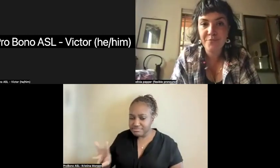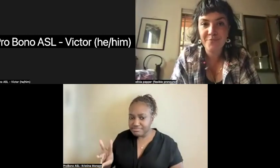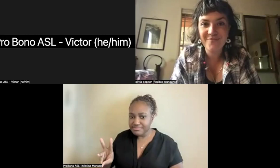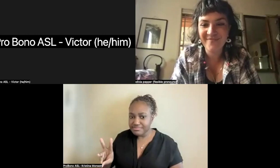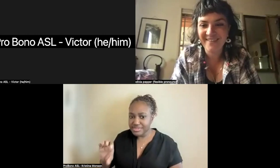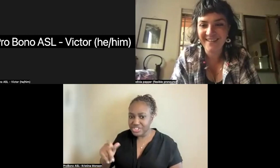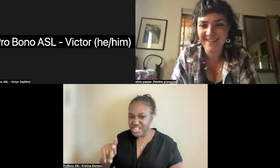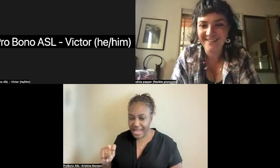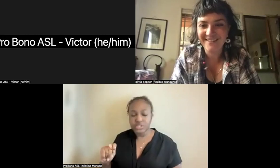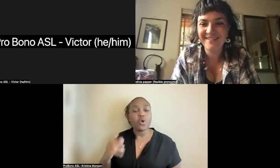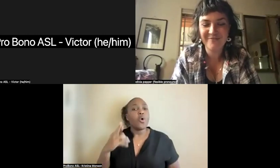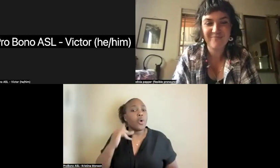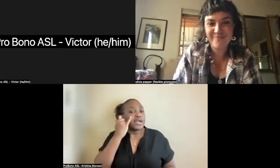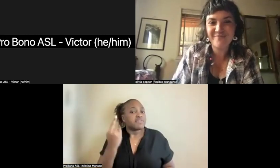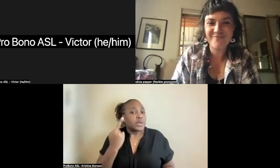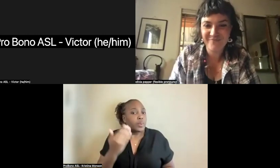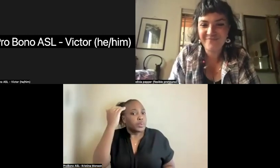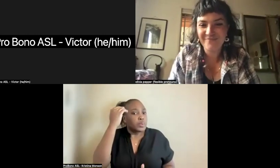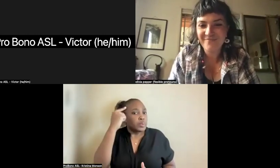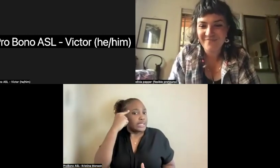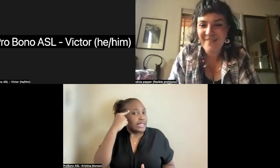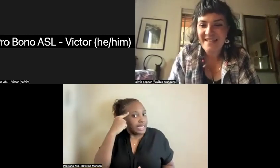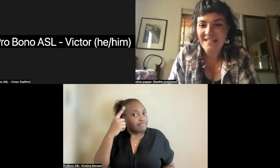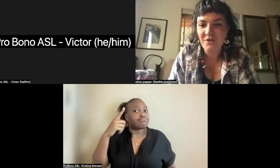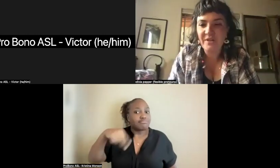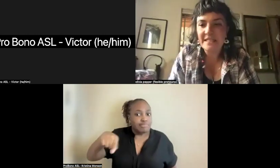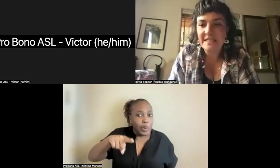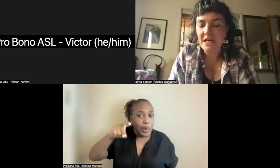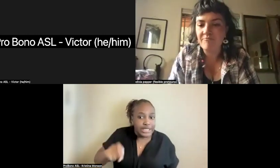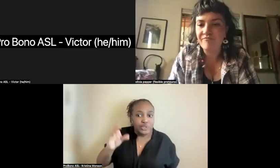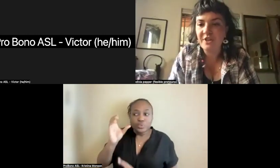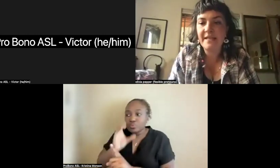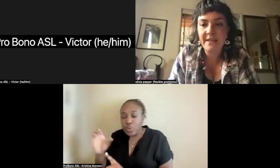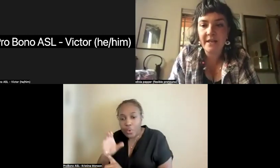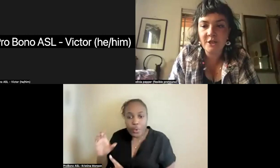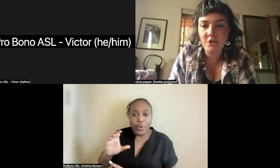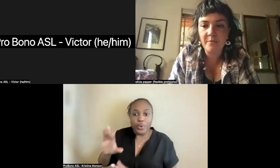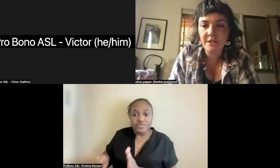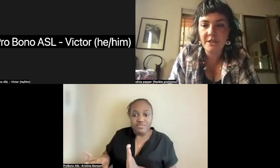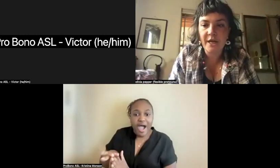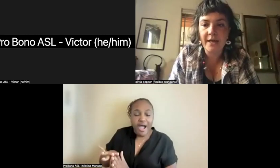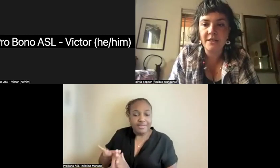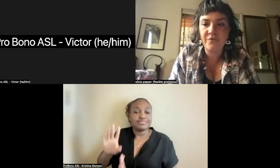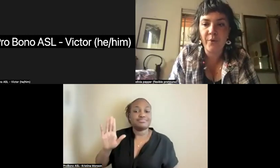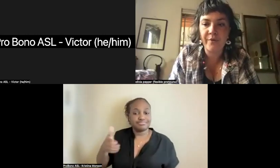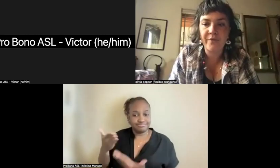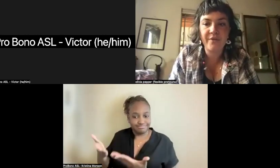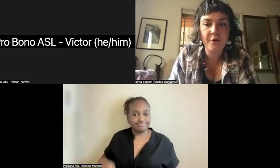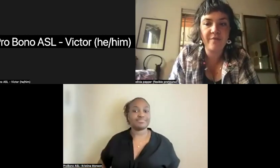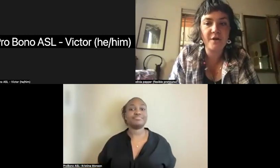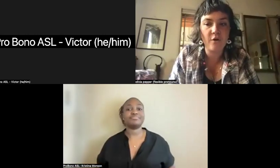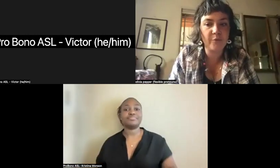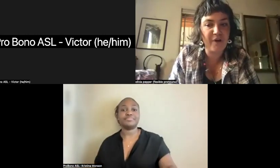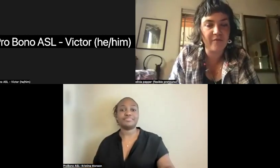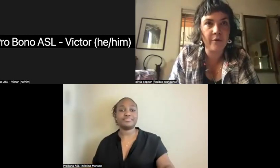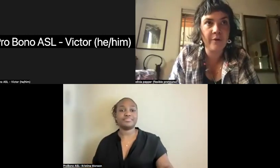should know about and should want to look it up, please do. Yeah. this is a, um, the link that I just dropped into the chat is for the theater